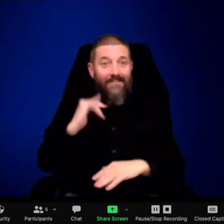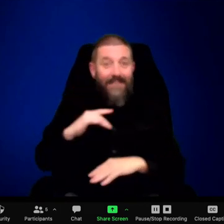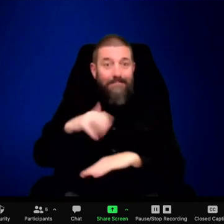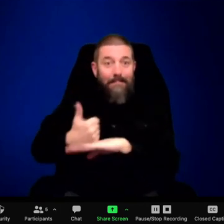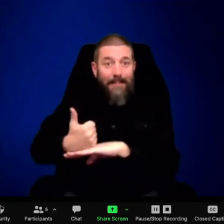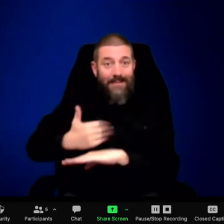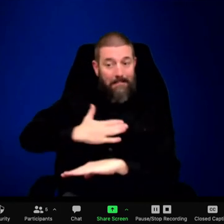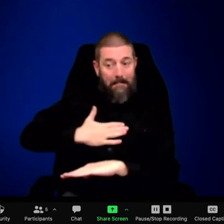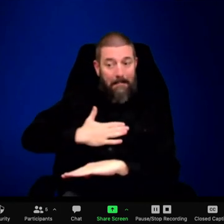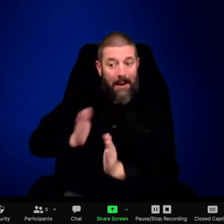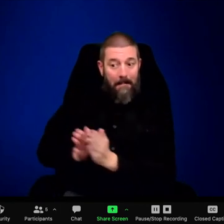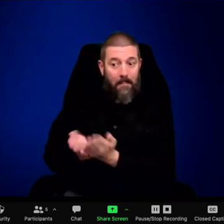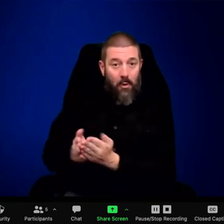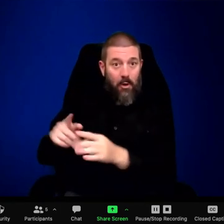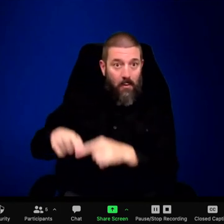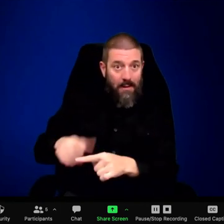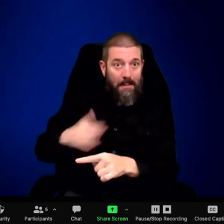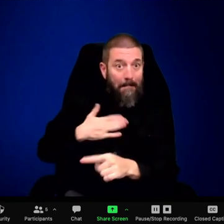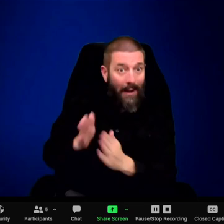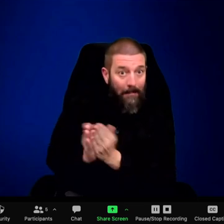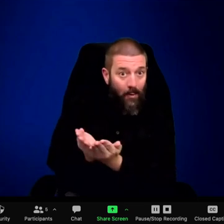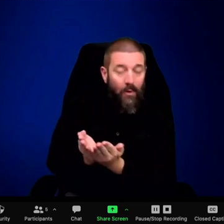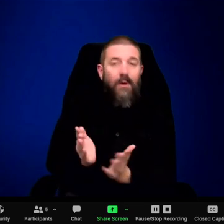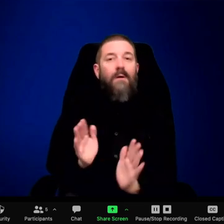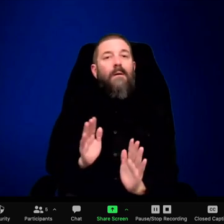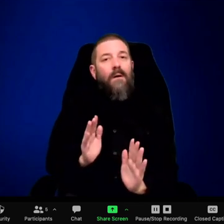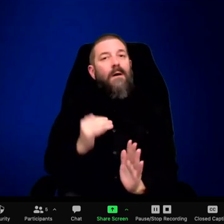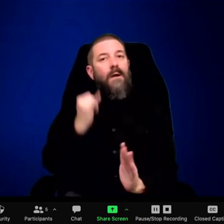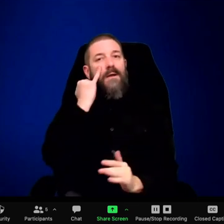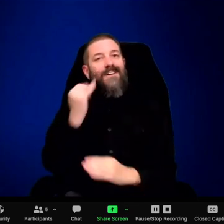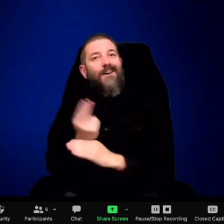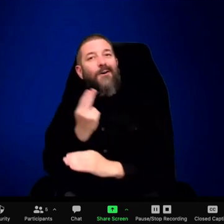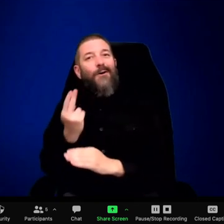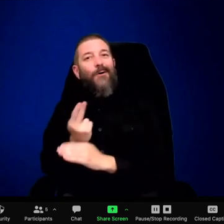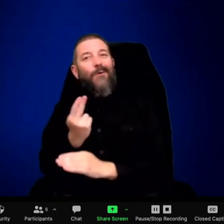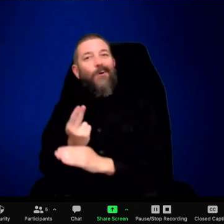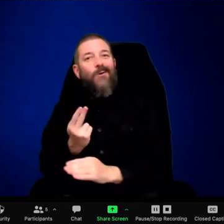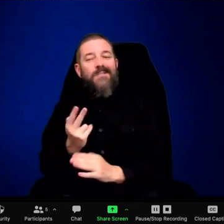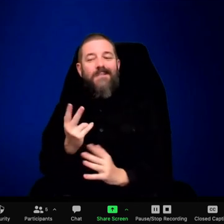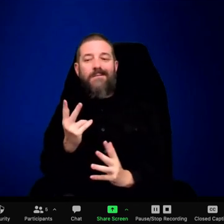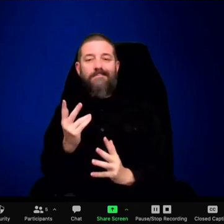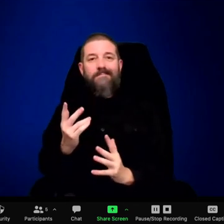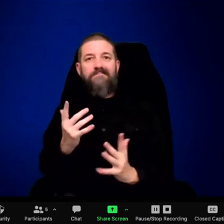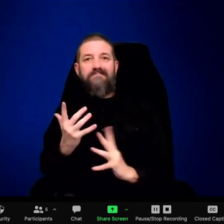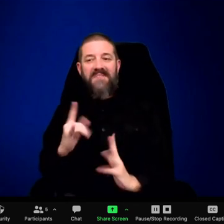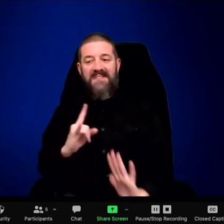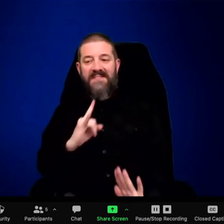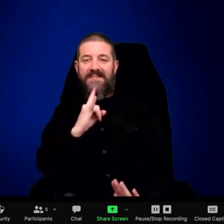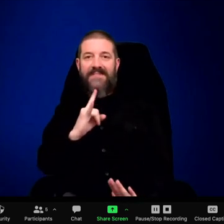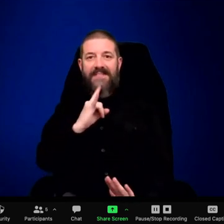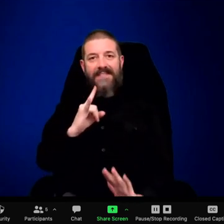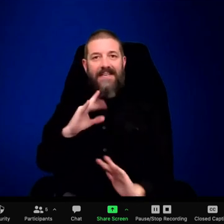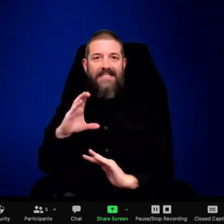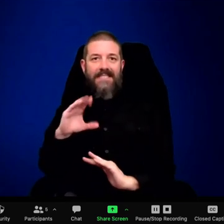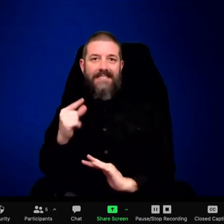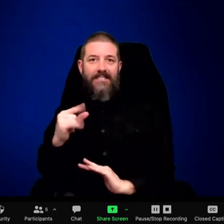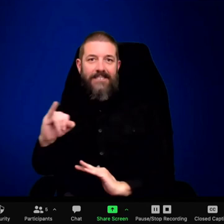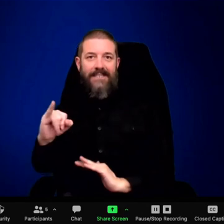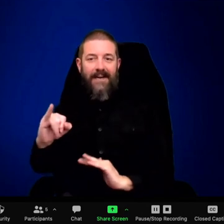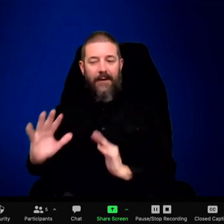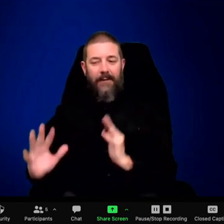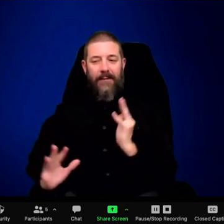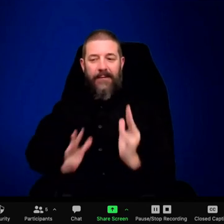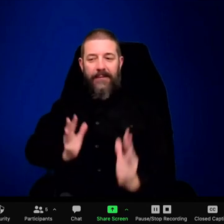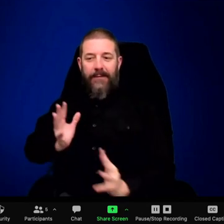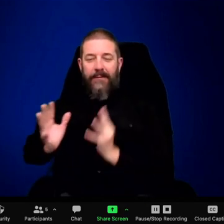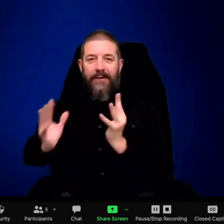it, for better or worse, I'm kind of a, a character in it. He interviewed me a lot about the stories of 06. So we don't know